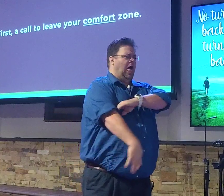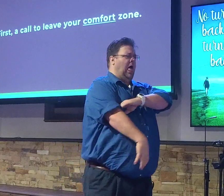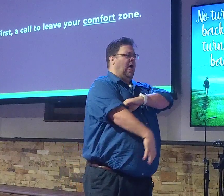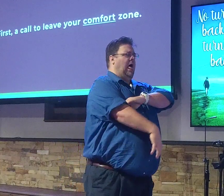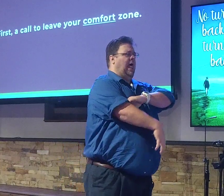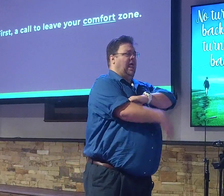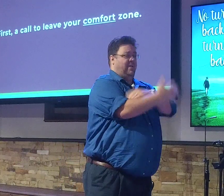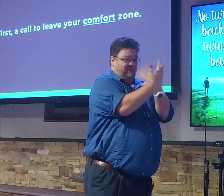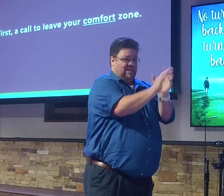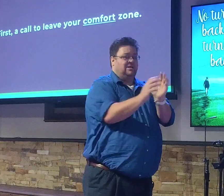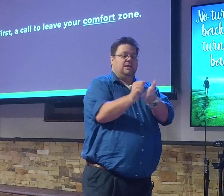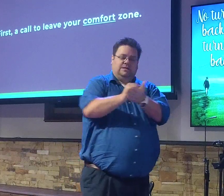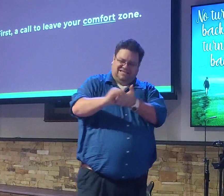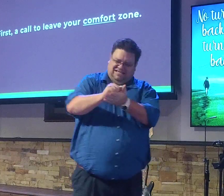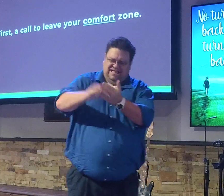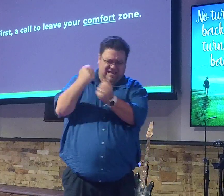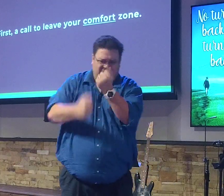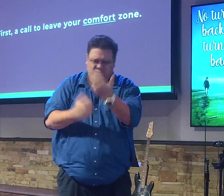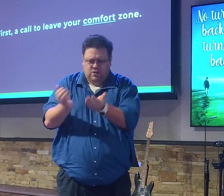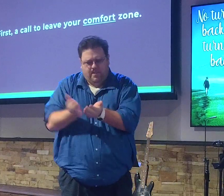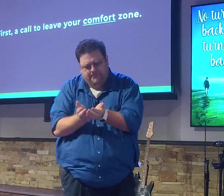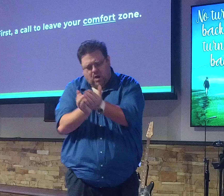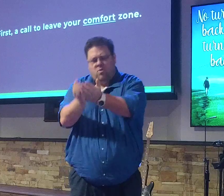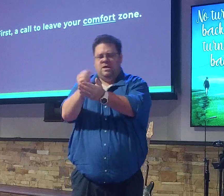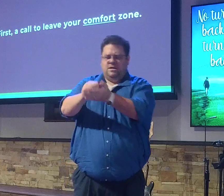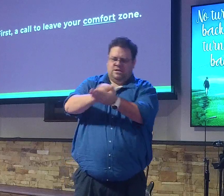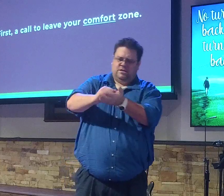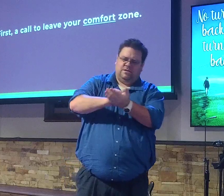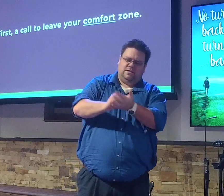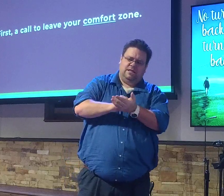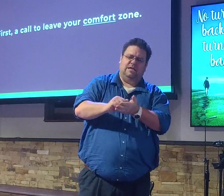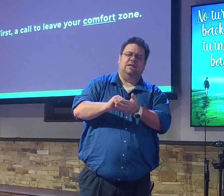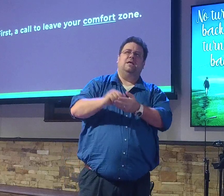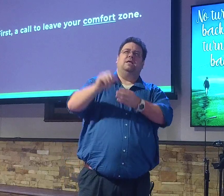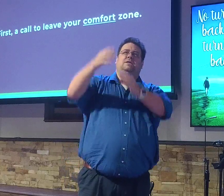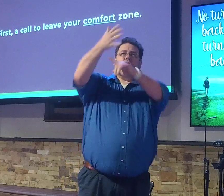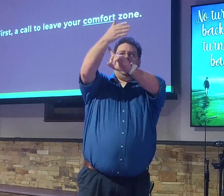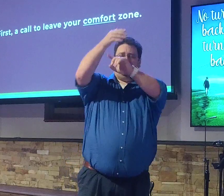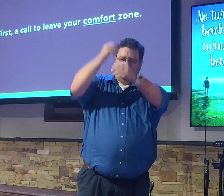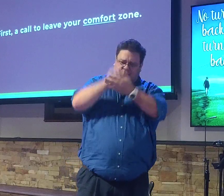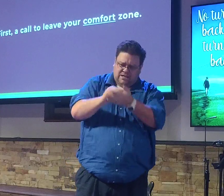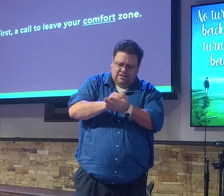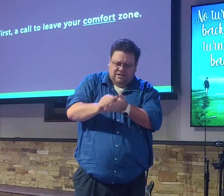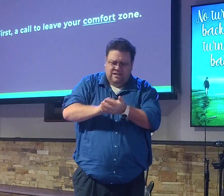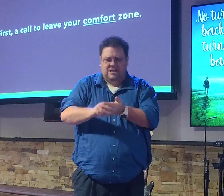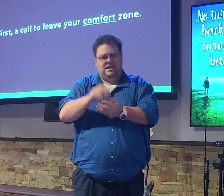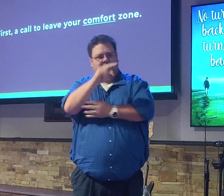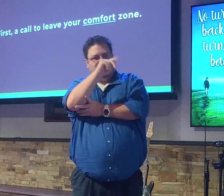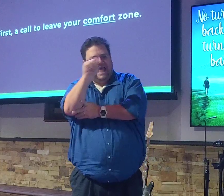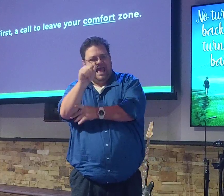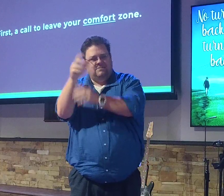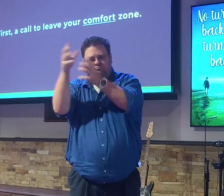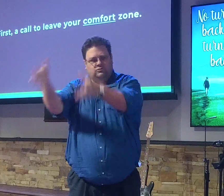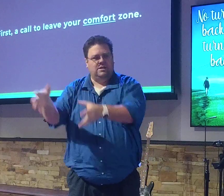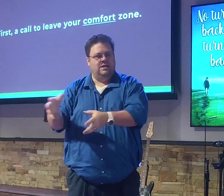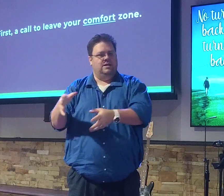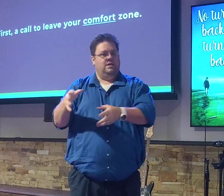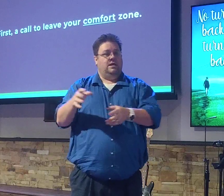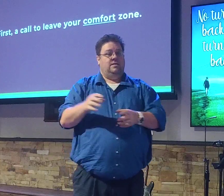everything. So they're cleaning the nets and cleaning their ships and cleaning their equipment. And then Jesus comes along. He comes along. And